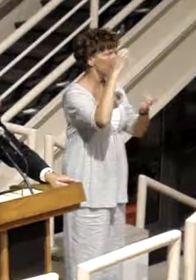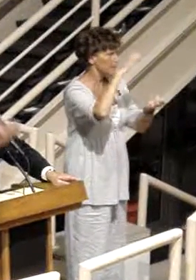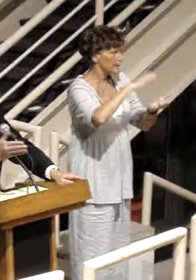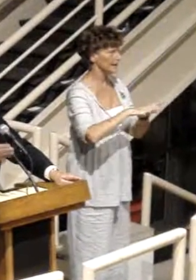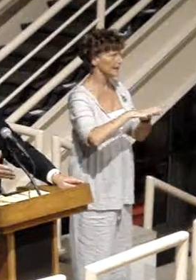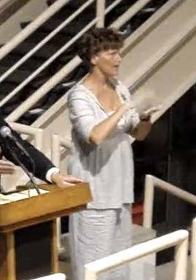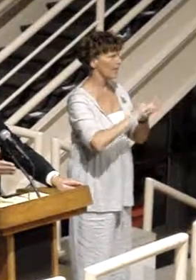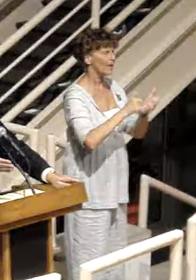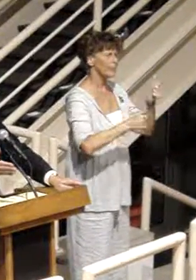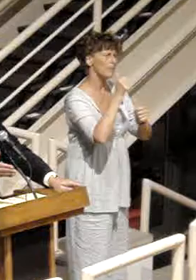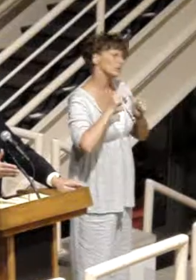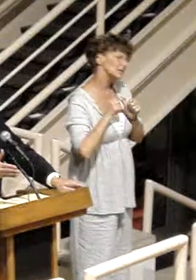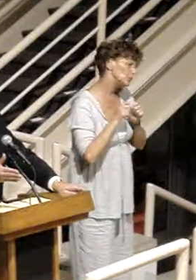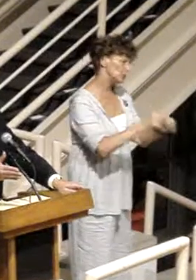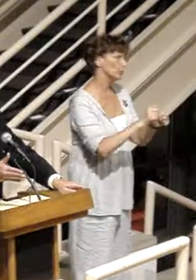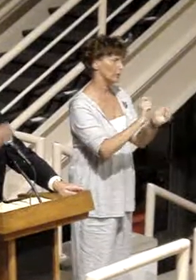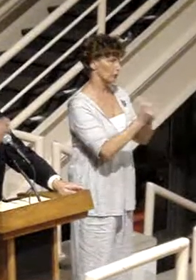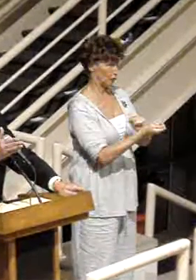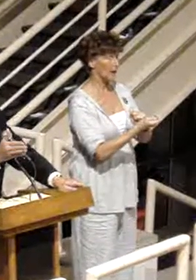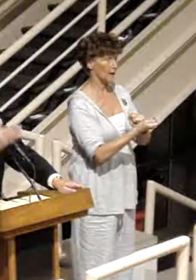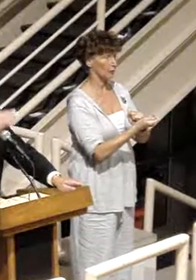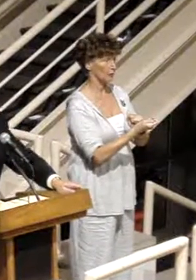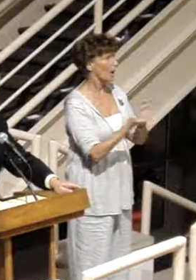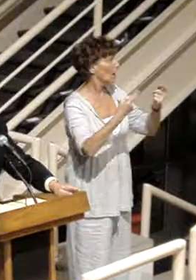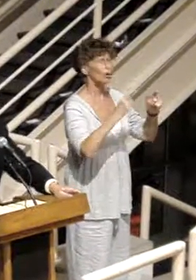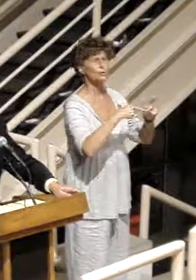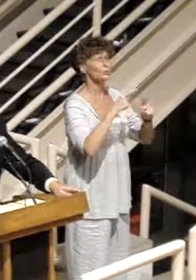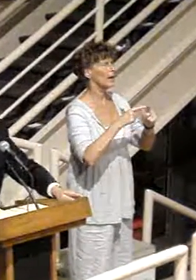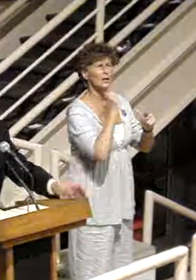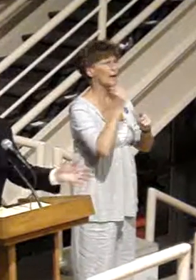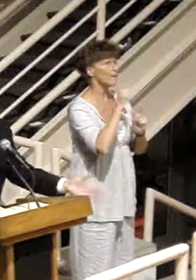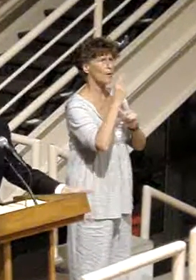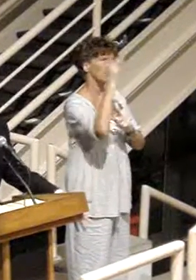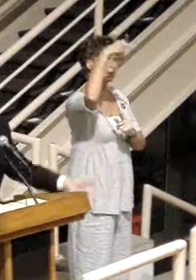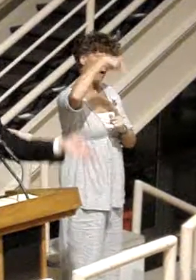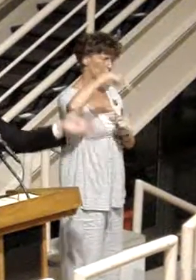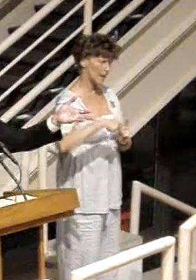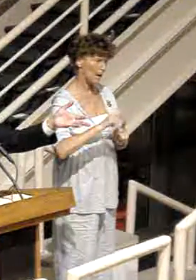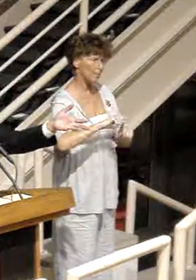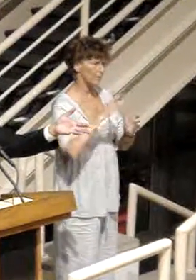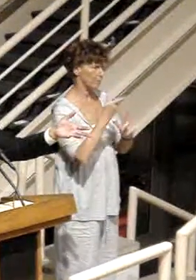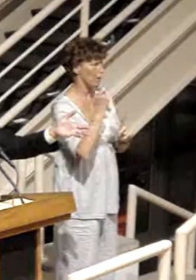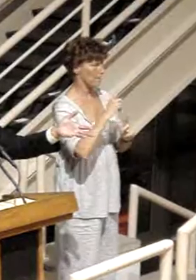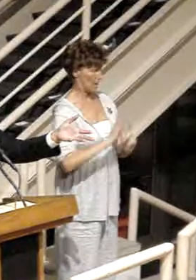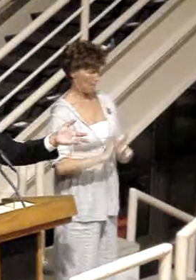enduring change occurs not from the top down but from the bottom up.